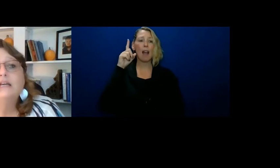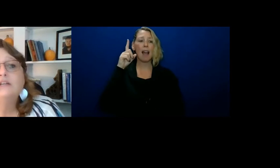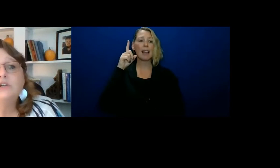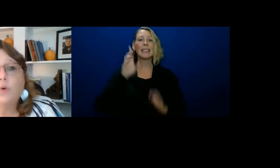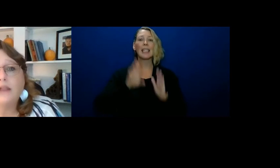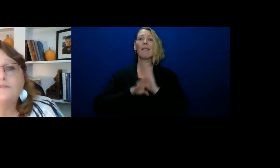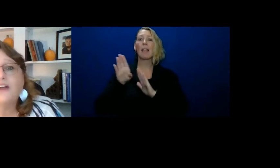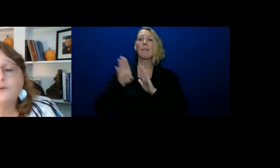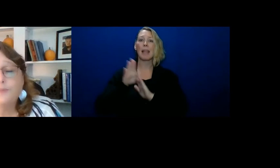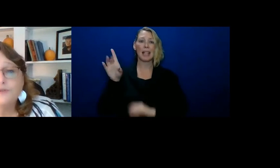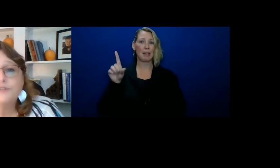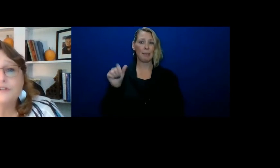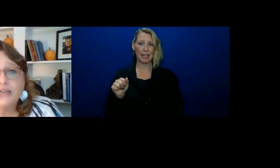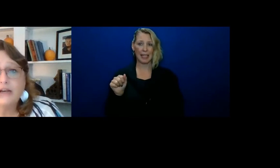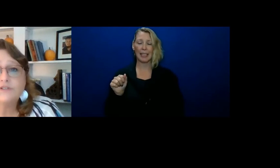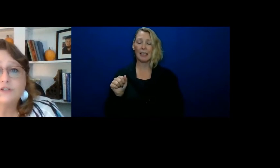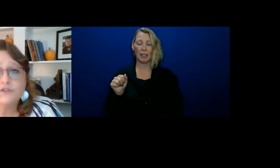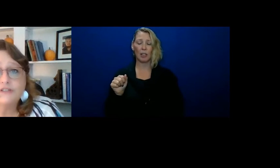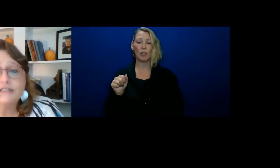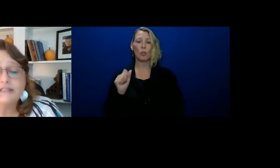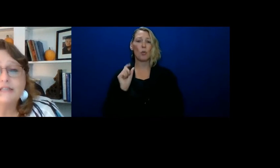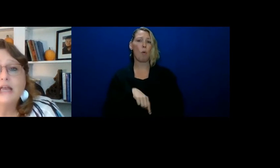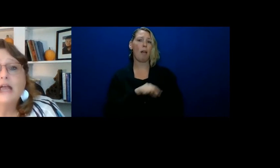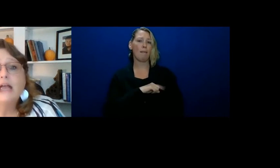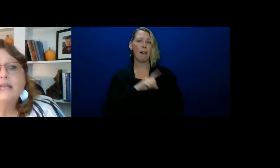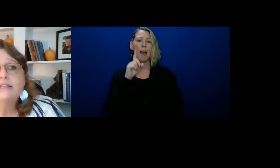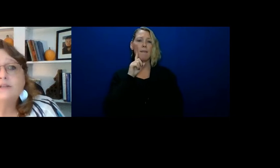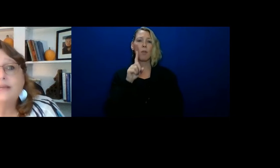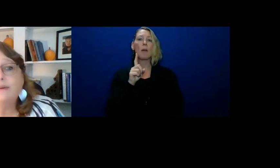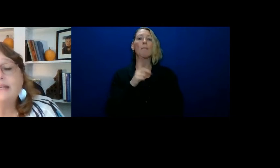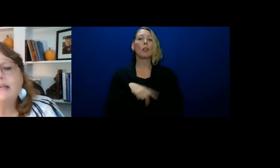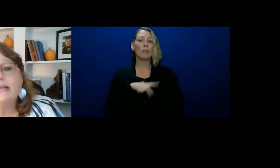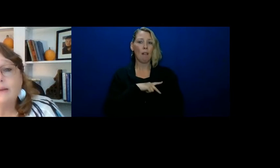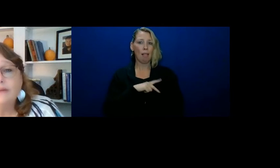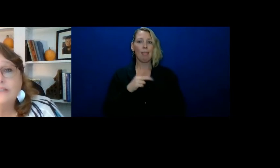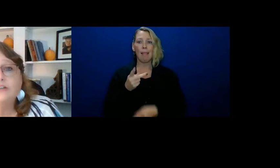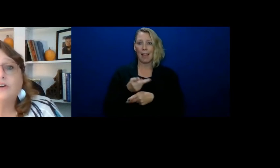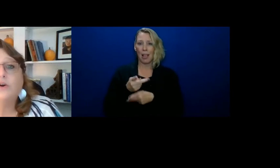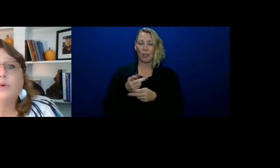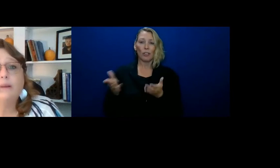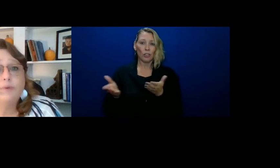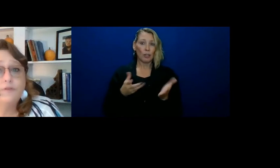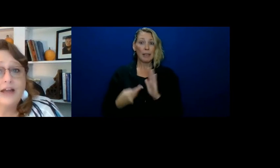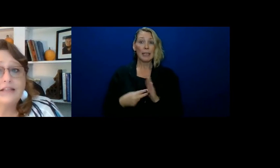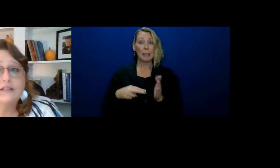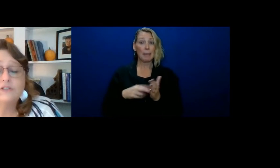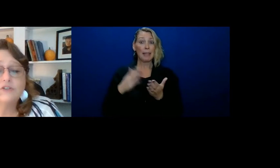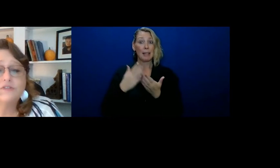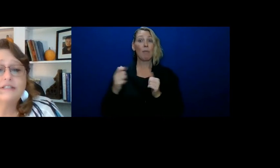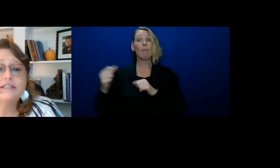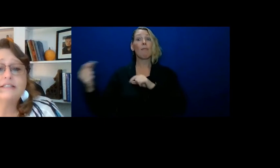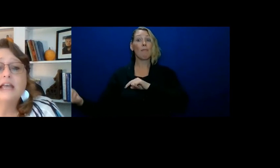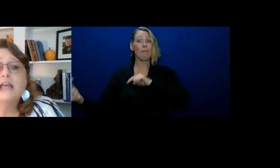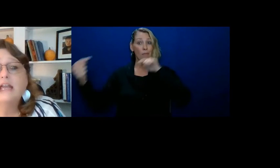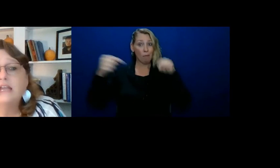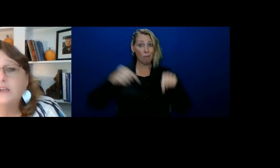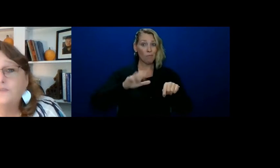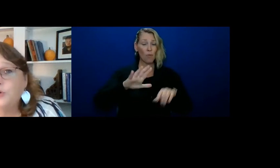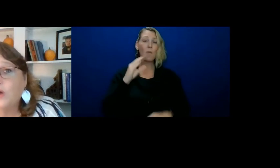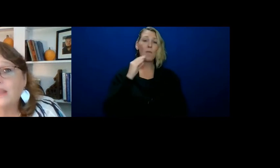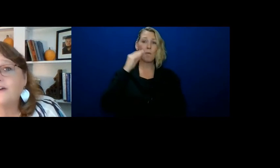to qualify for personal care services. So somebody can come into your home and provide those services.